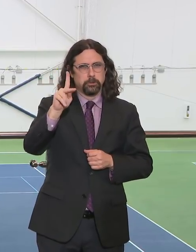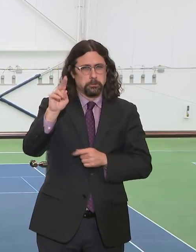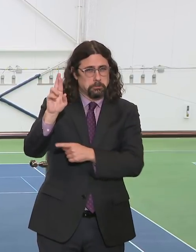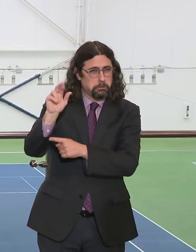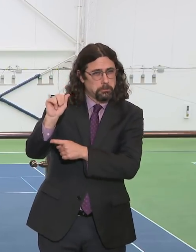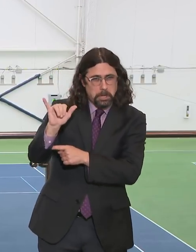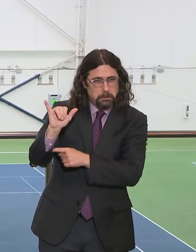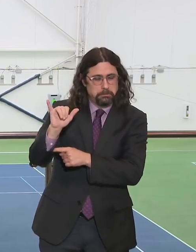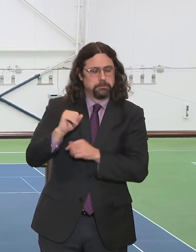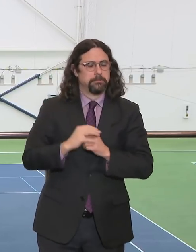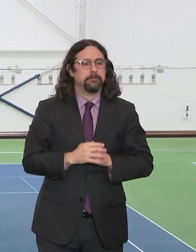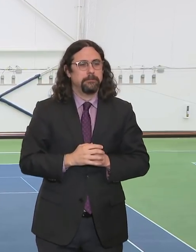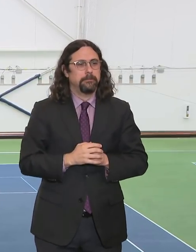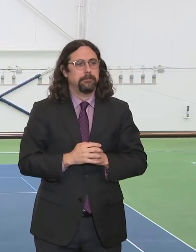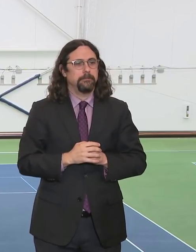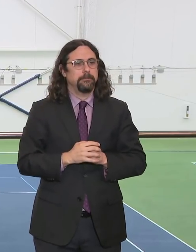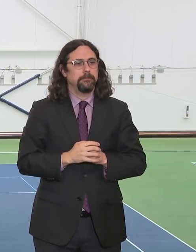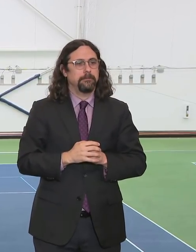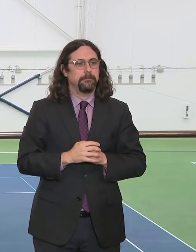thank them.